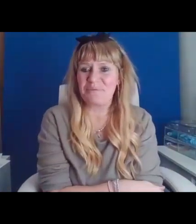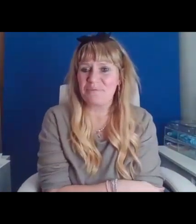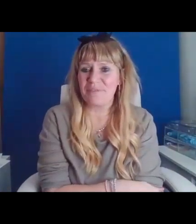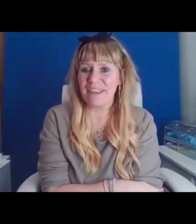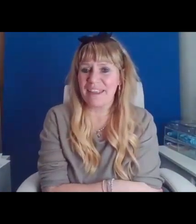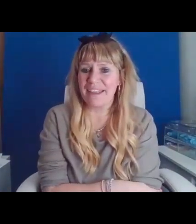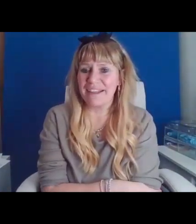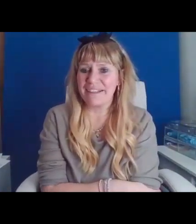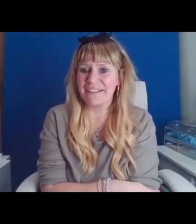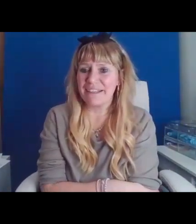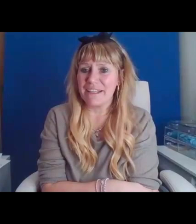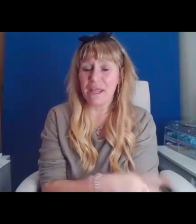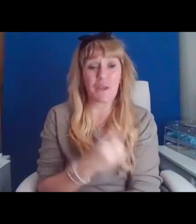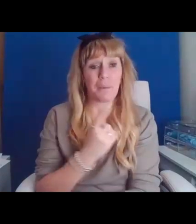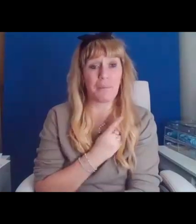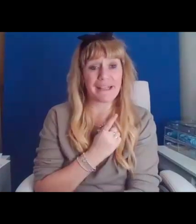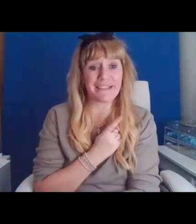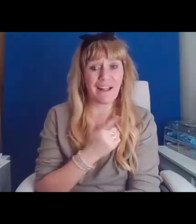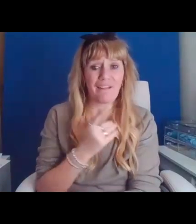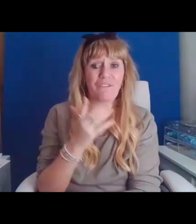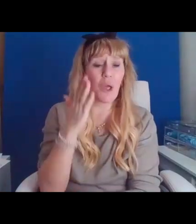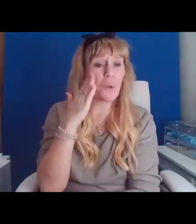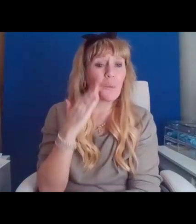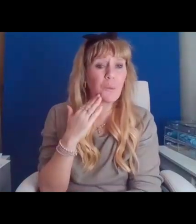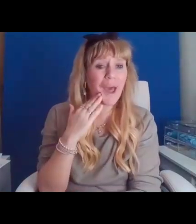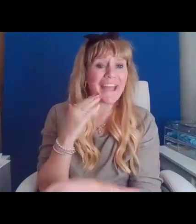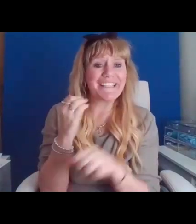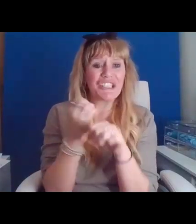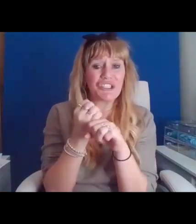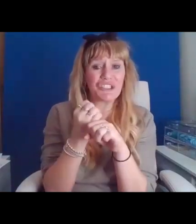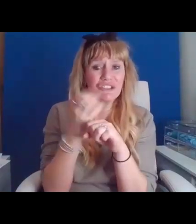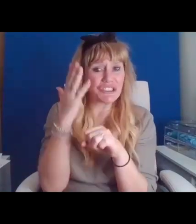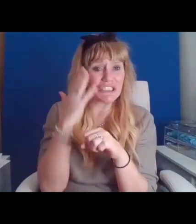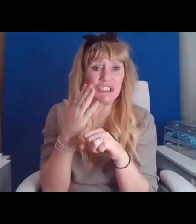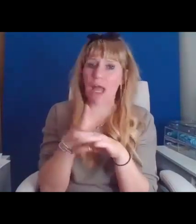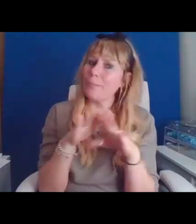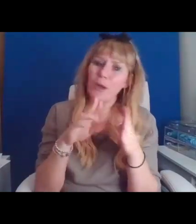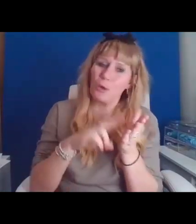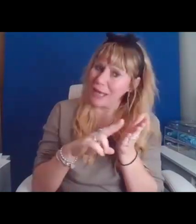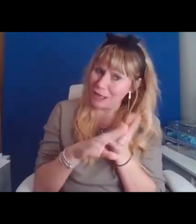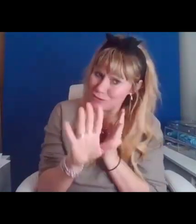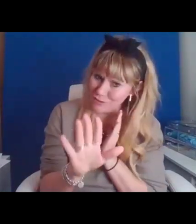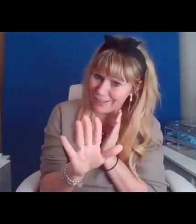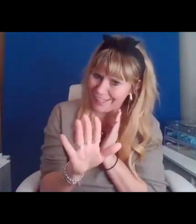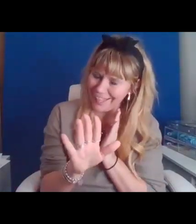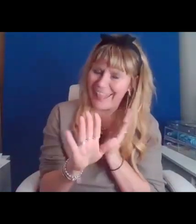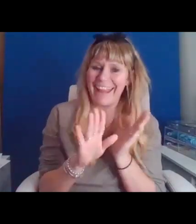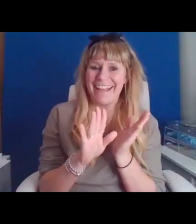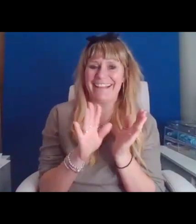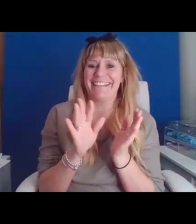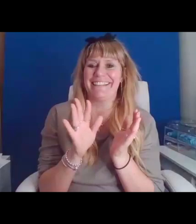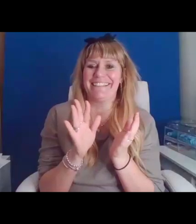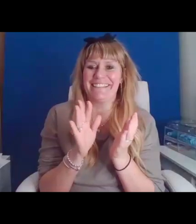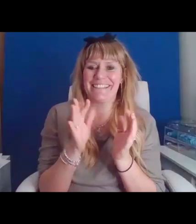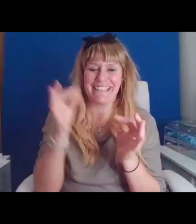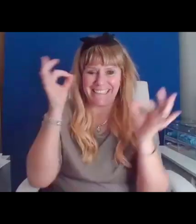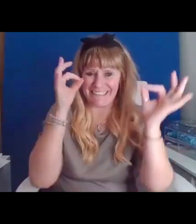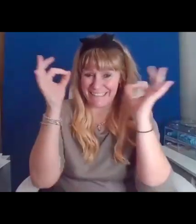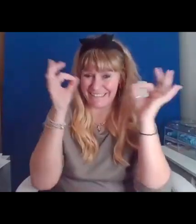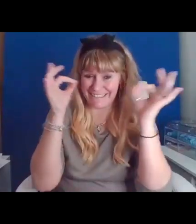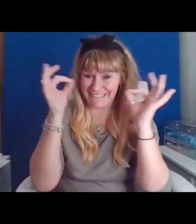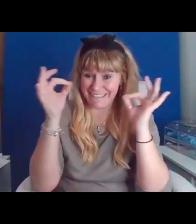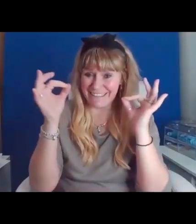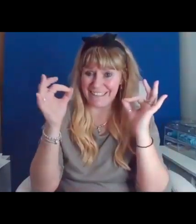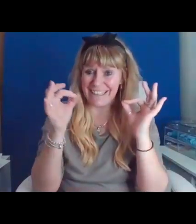am a white ginger, but not naturally. It is henna, non